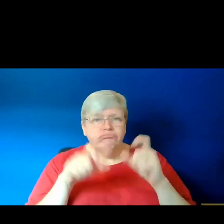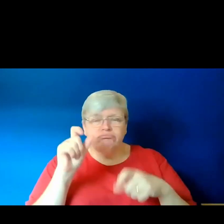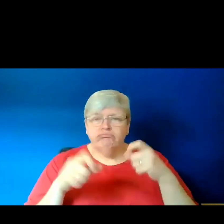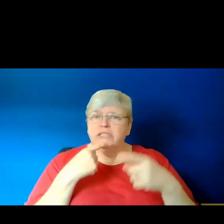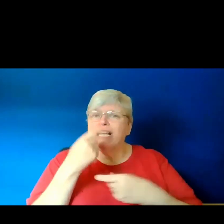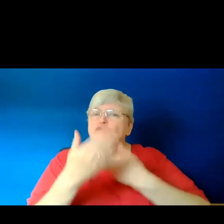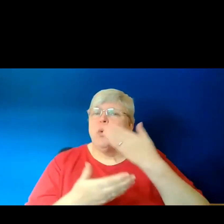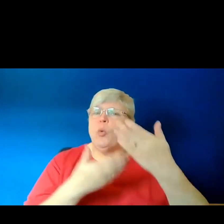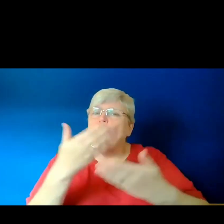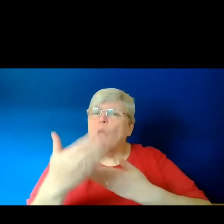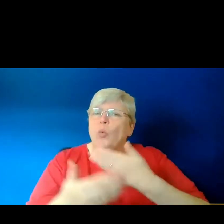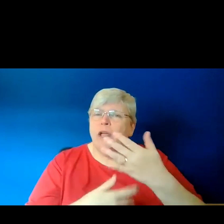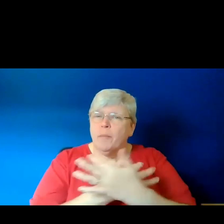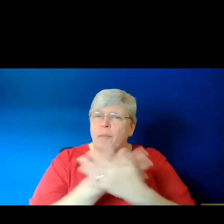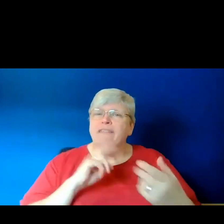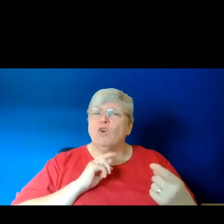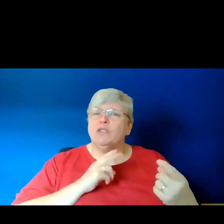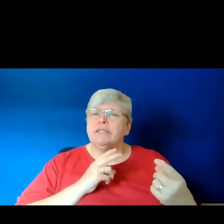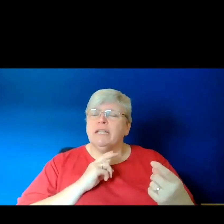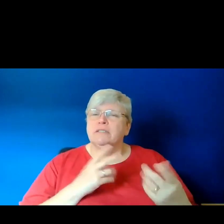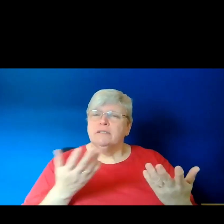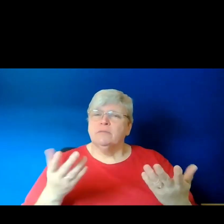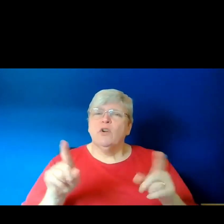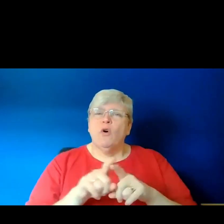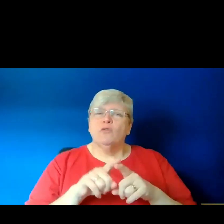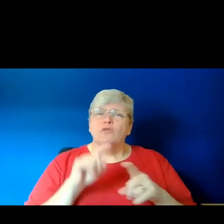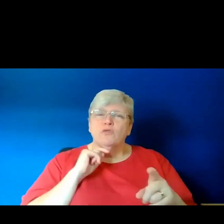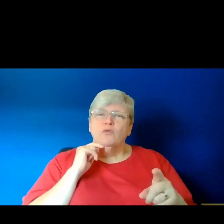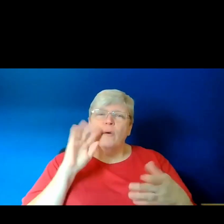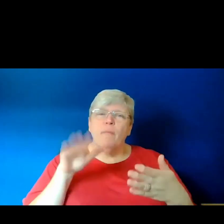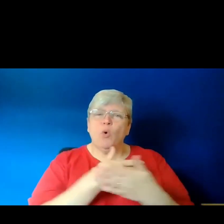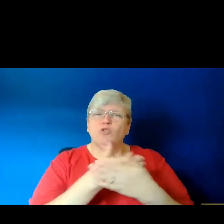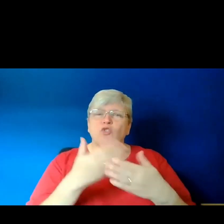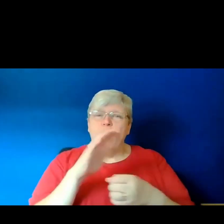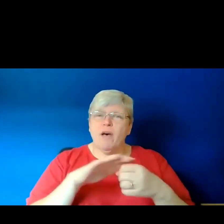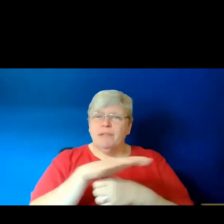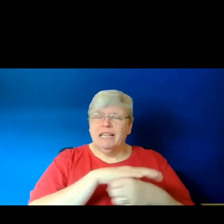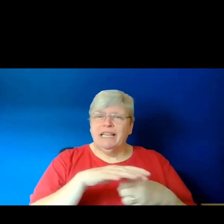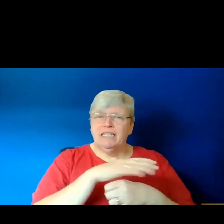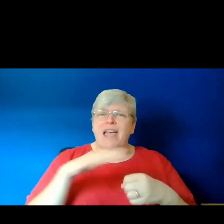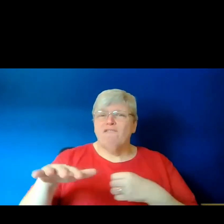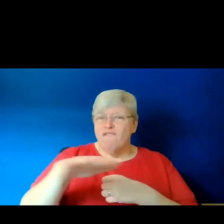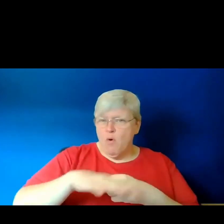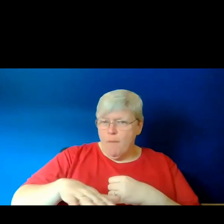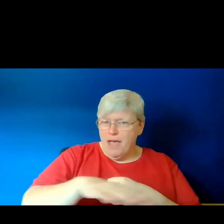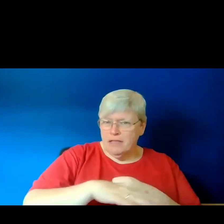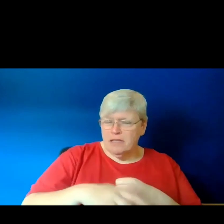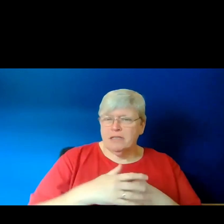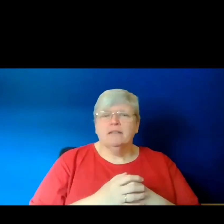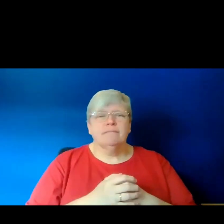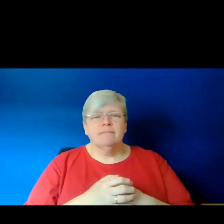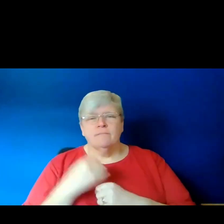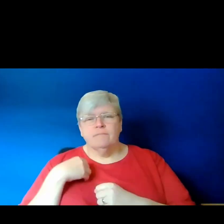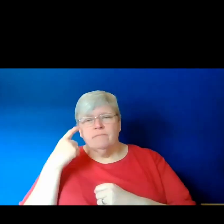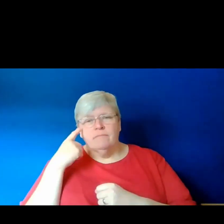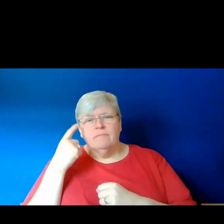several voices and also the poetry of place and the poetry of environment and I do think